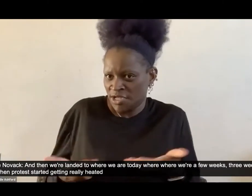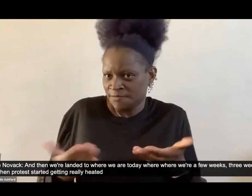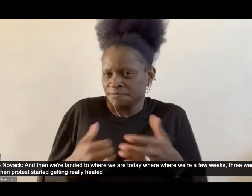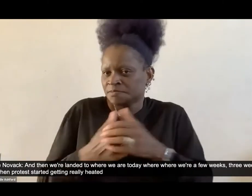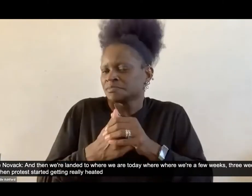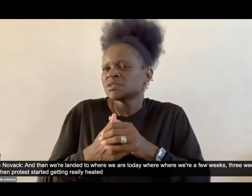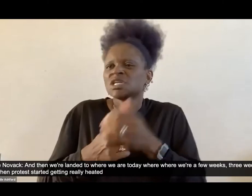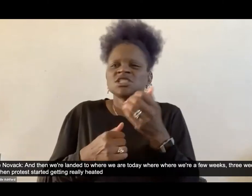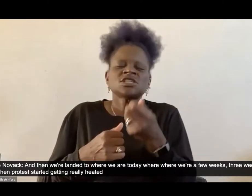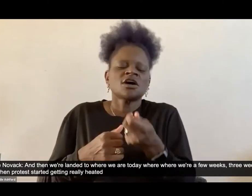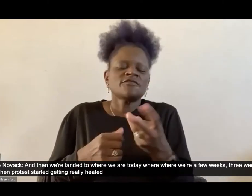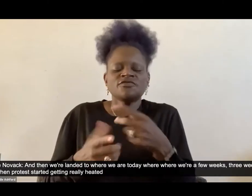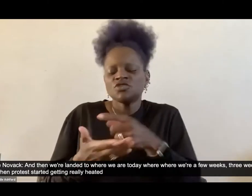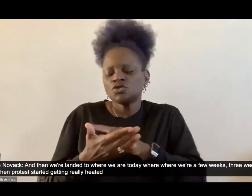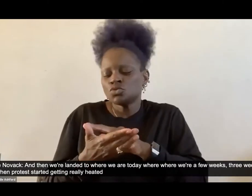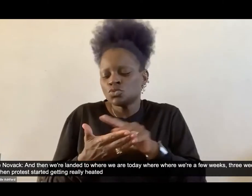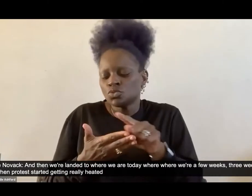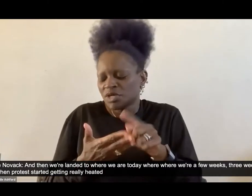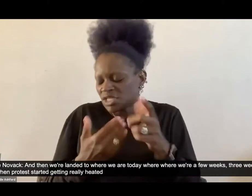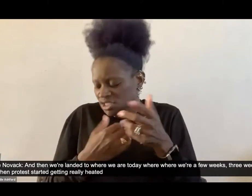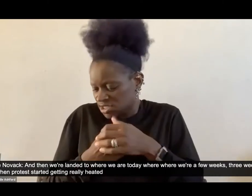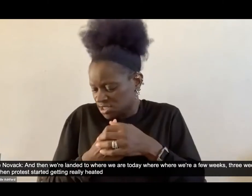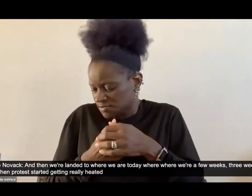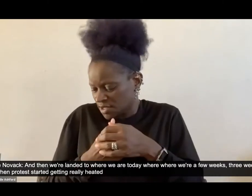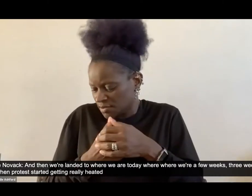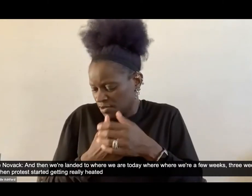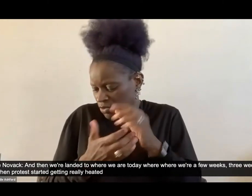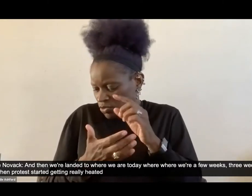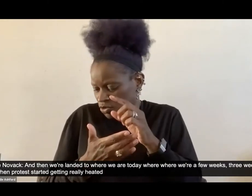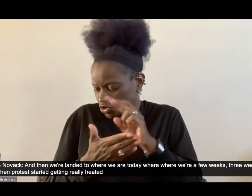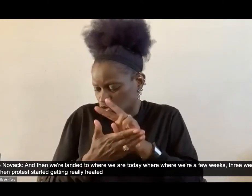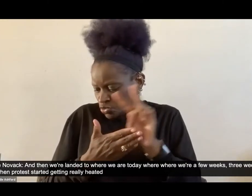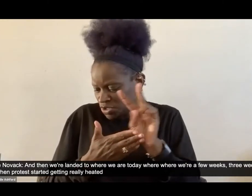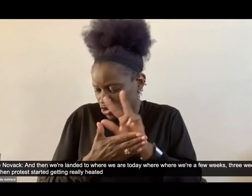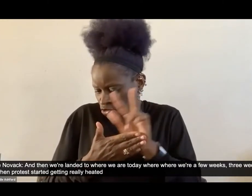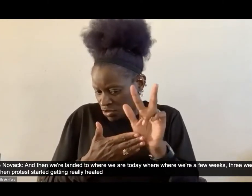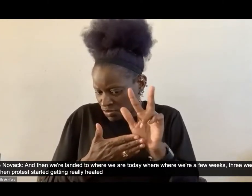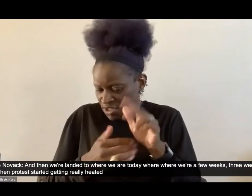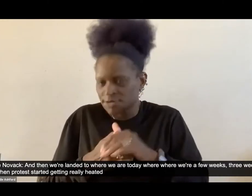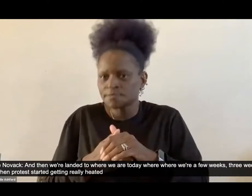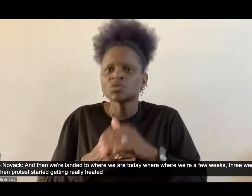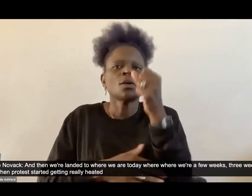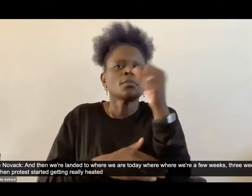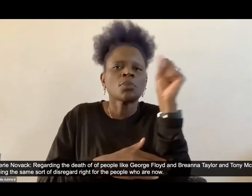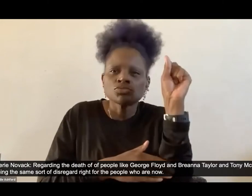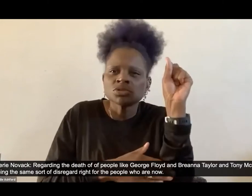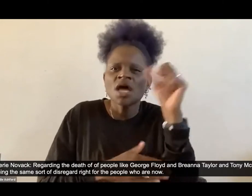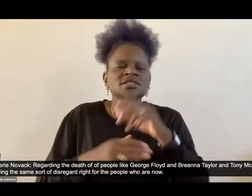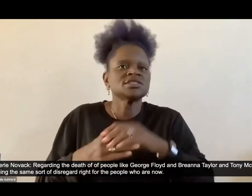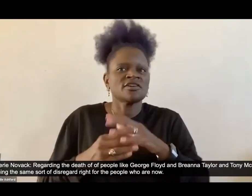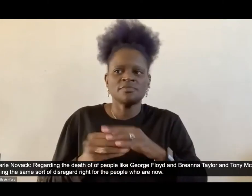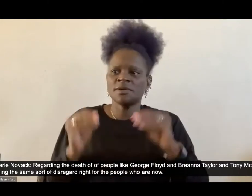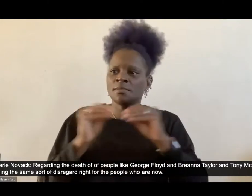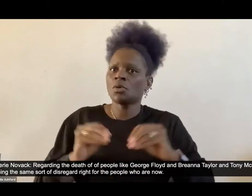weeks, three weeks or so outside of, of when protests started getting really heated, um, regarding the, the death of,